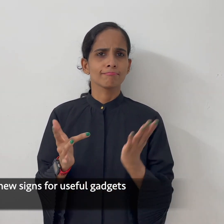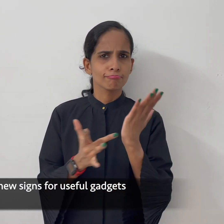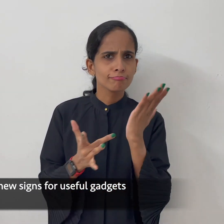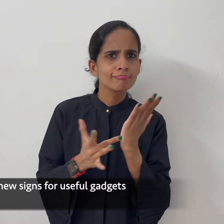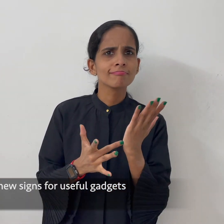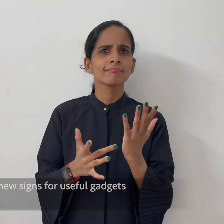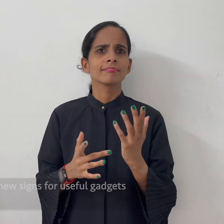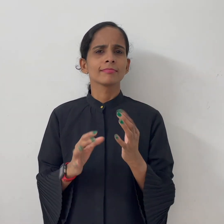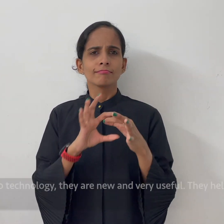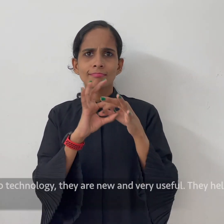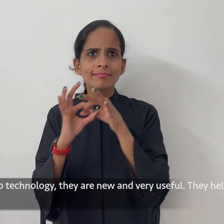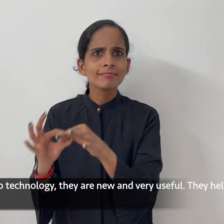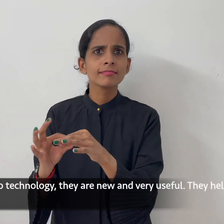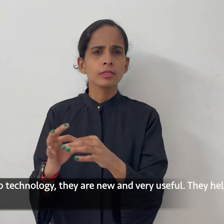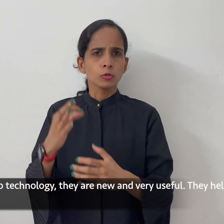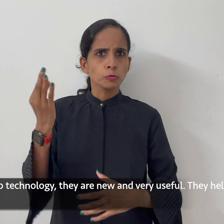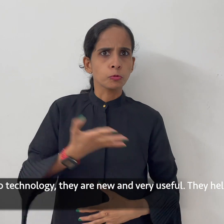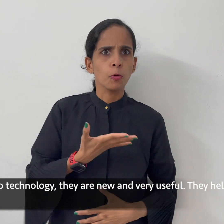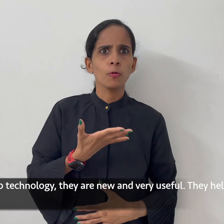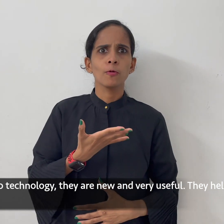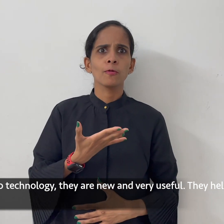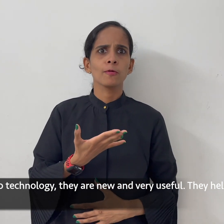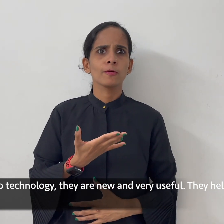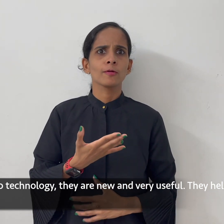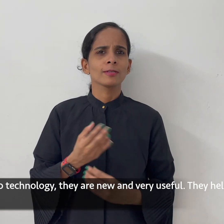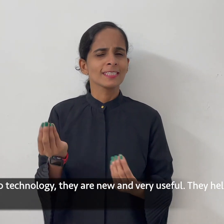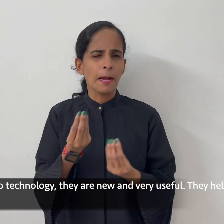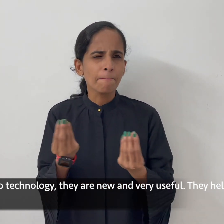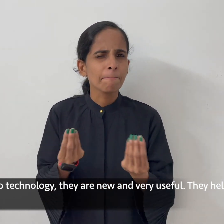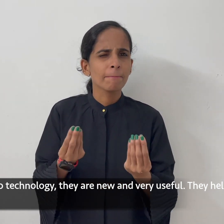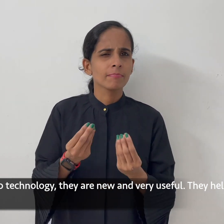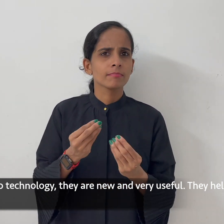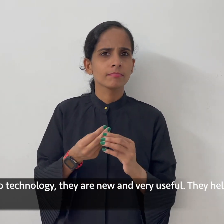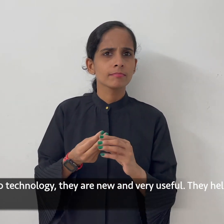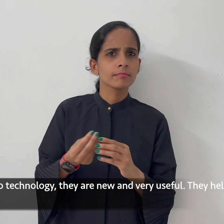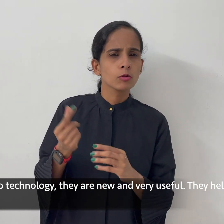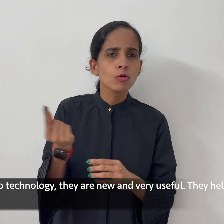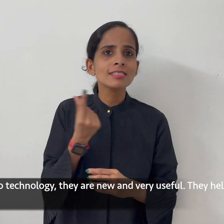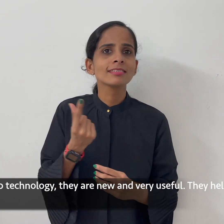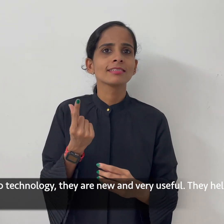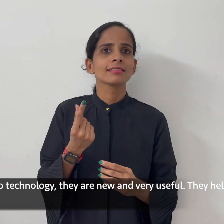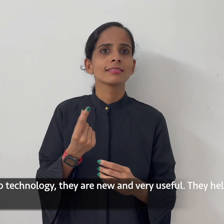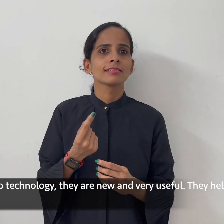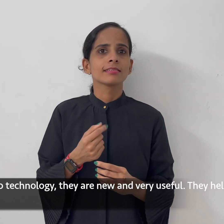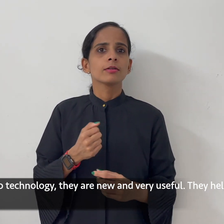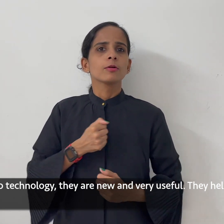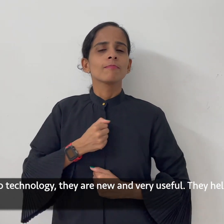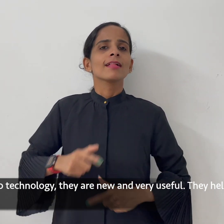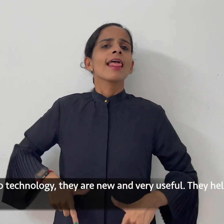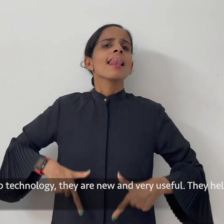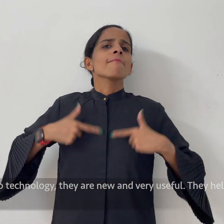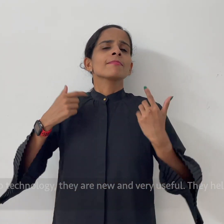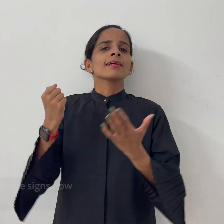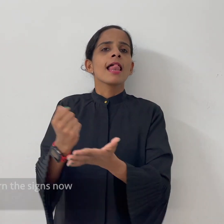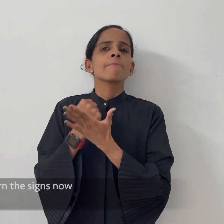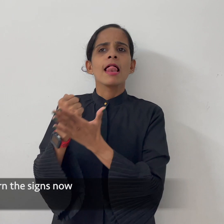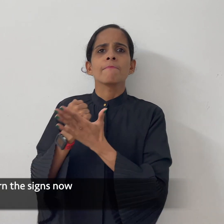they are connected to technology they are new and are very useful they help us in our